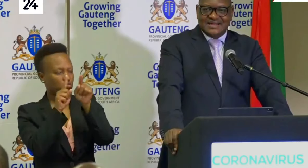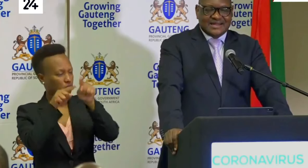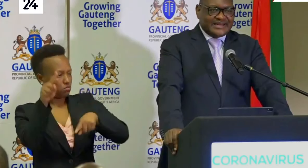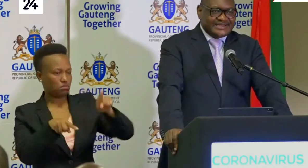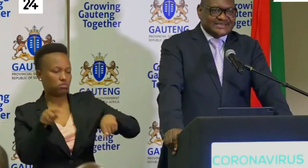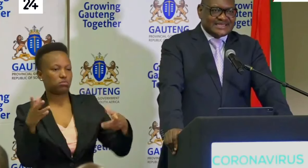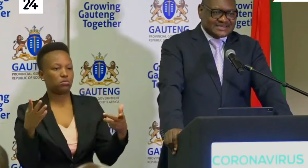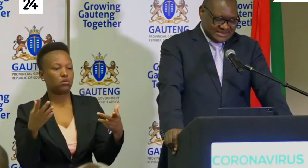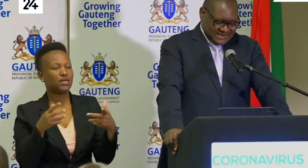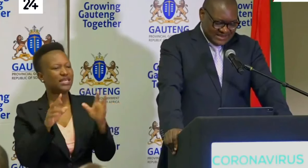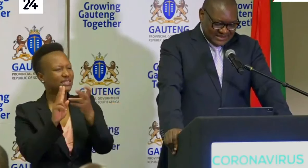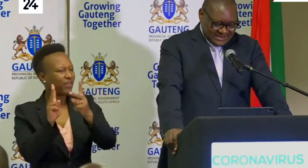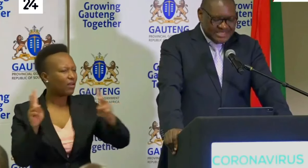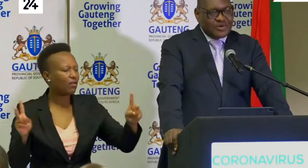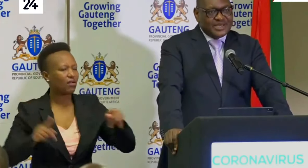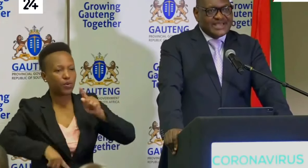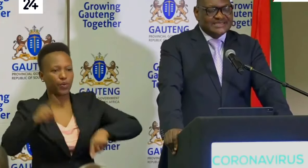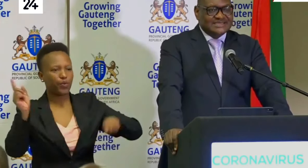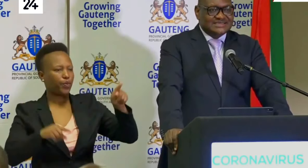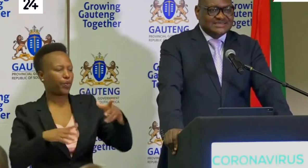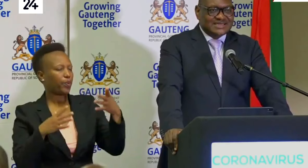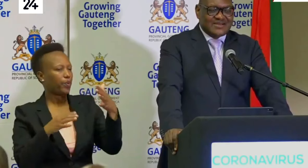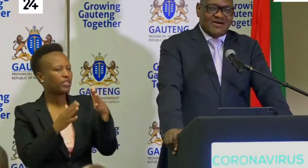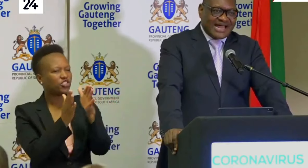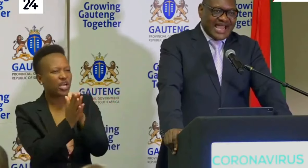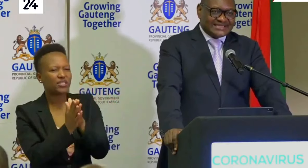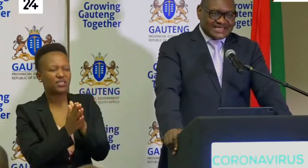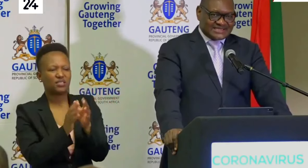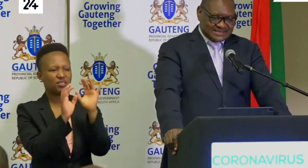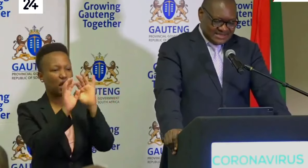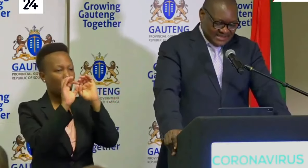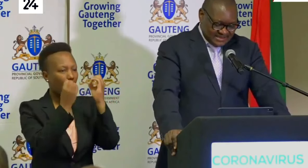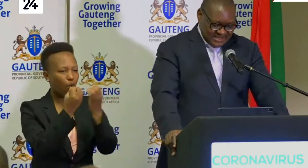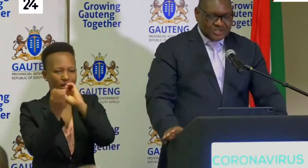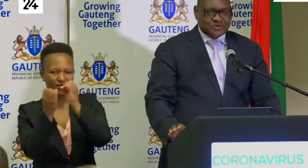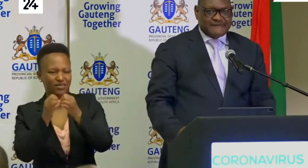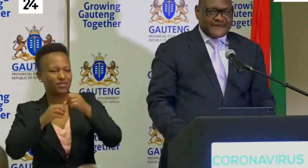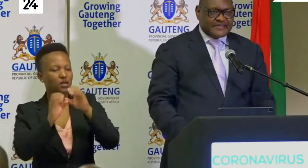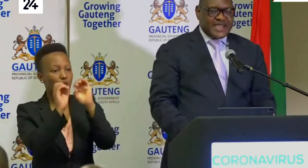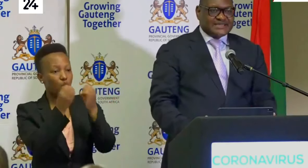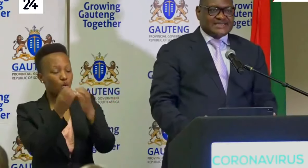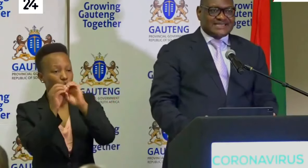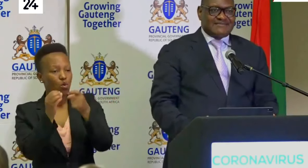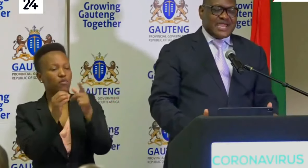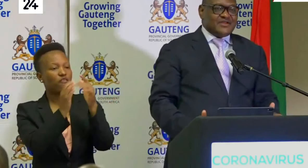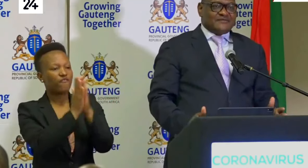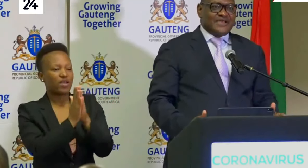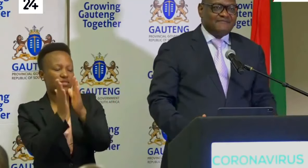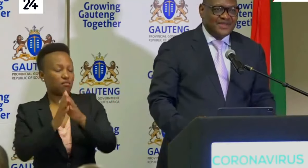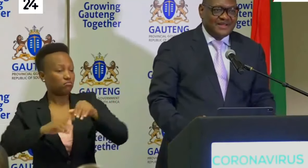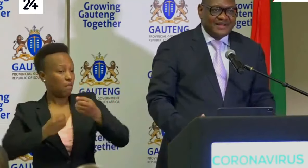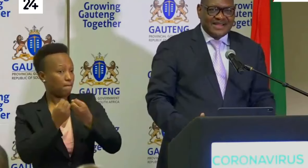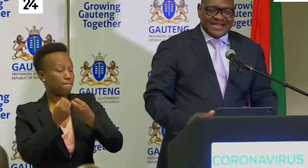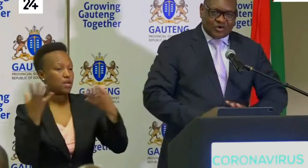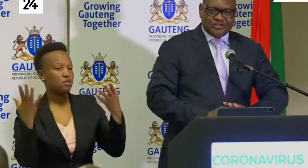religious denominations and organizations linked to the faith-based sector. Many of